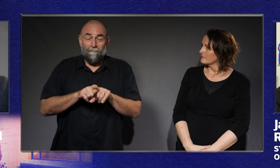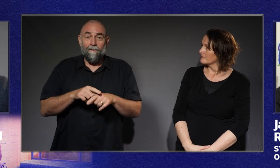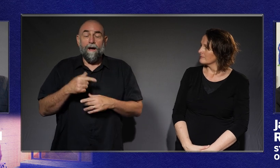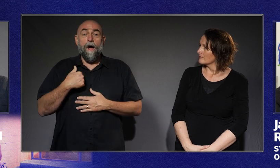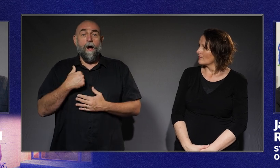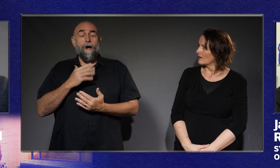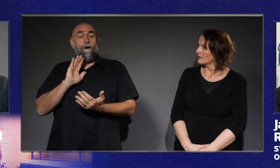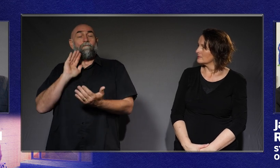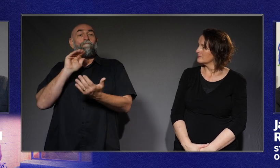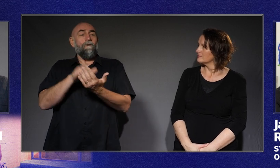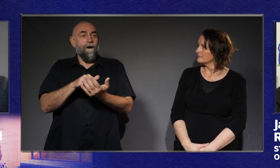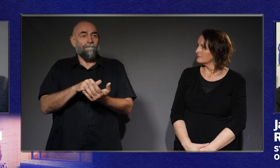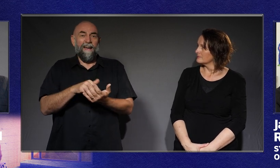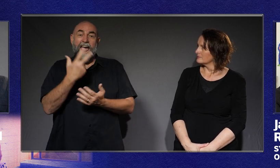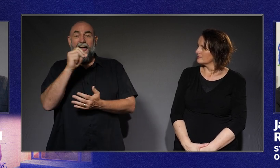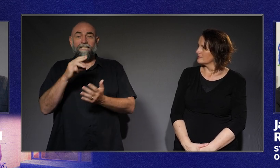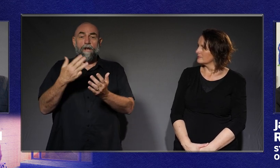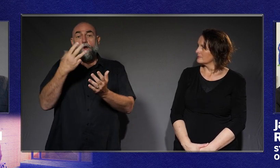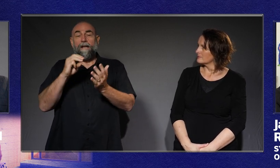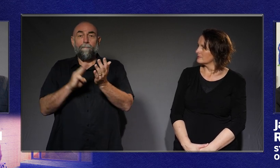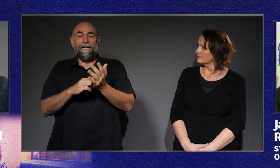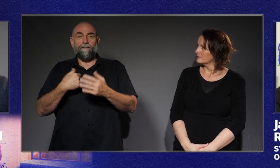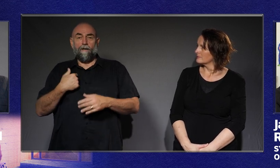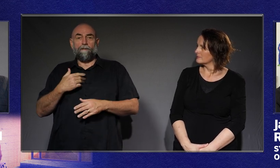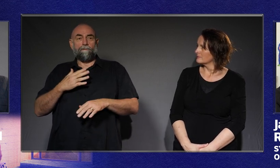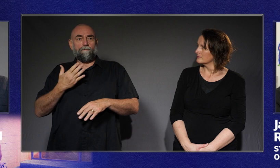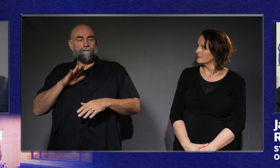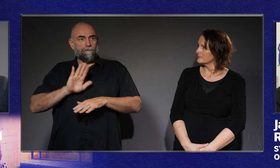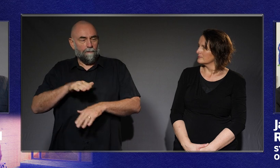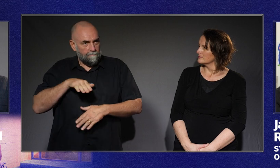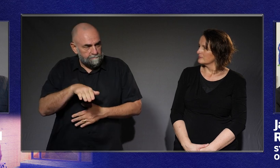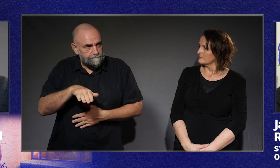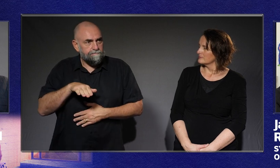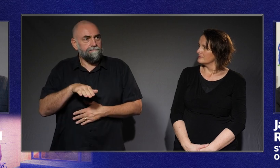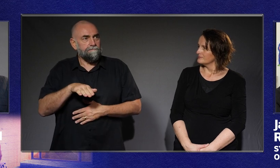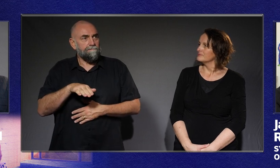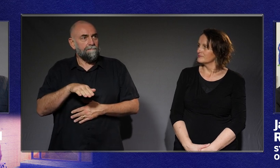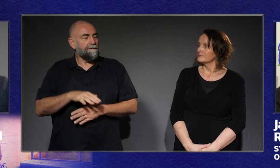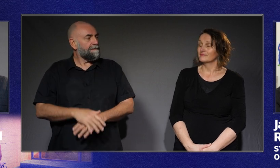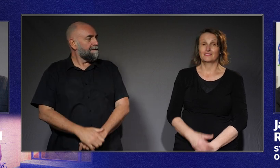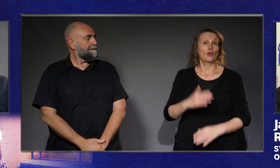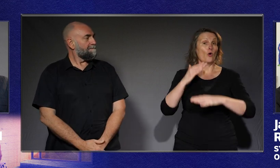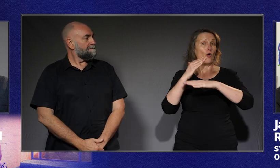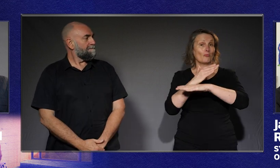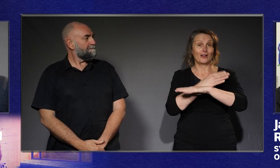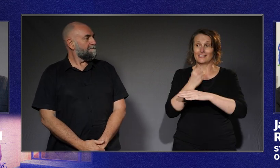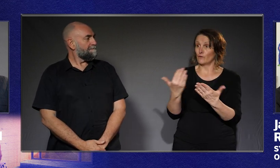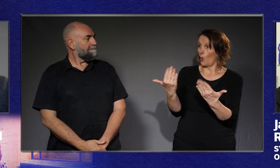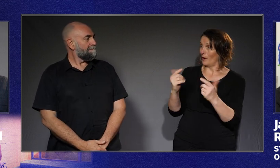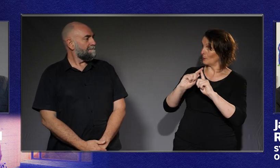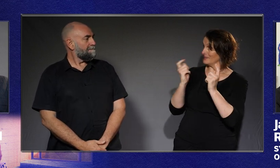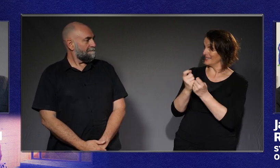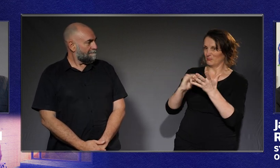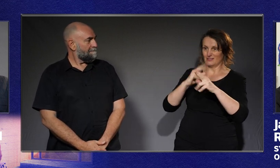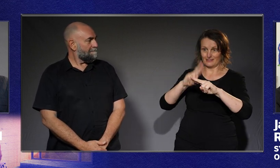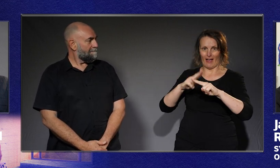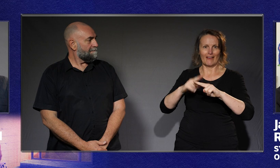80 to 90 metres away from the Opera House. I was met by Evelyn, who would drive me in. We have a welcome team, essentially. They wear orange shirts,